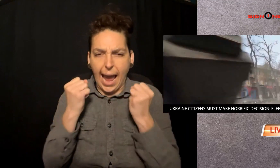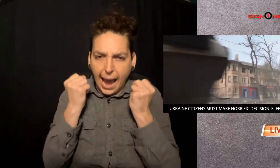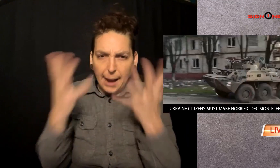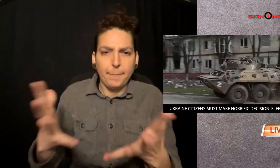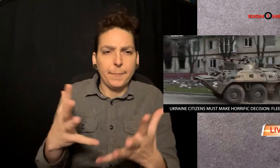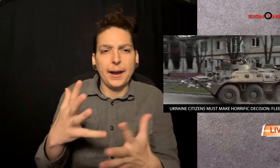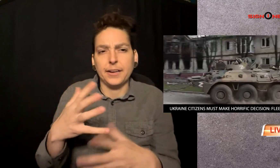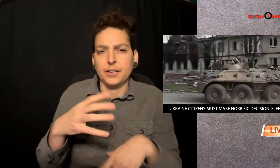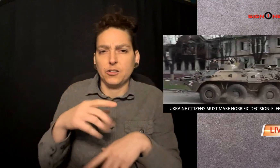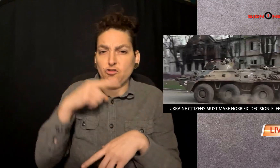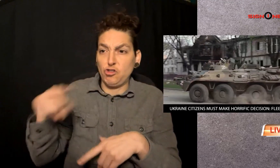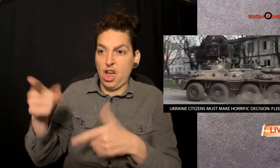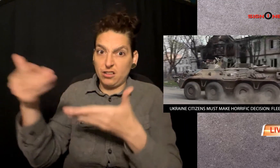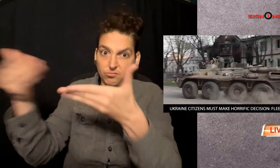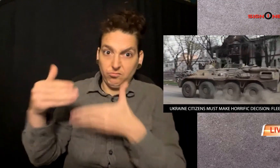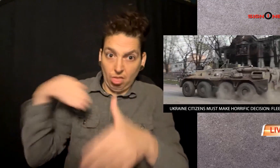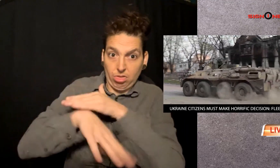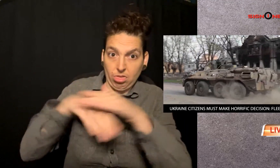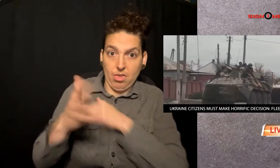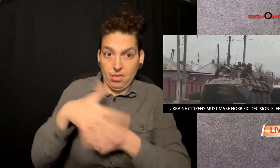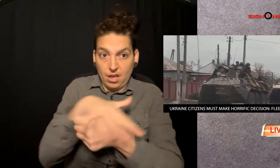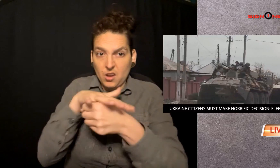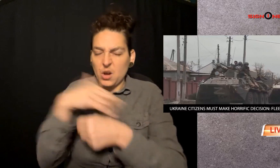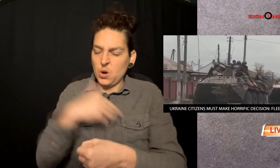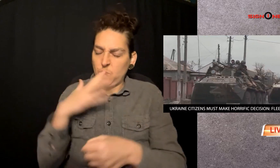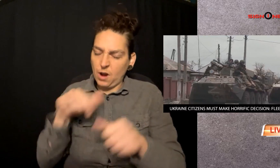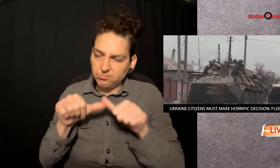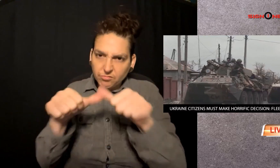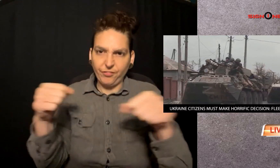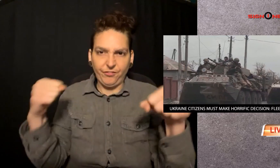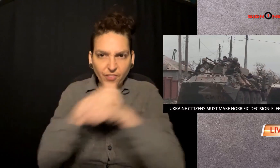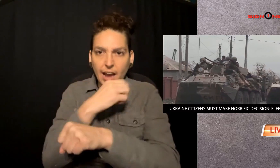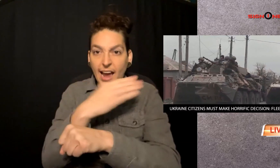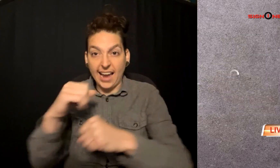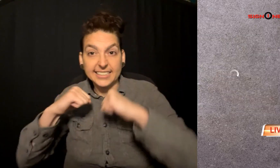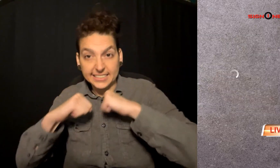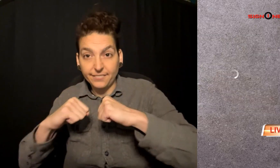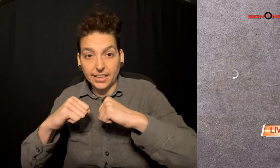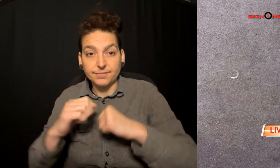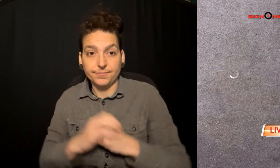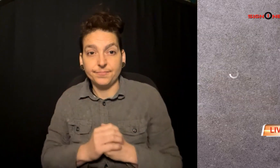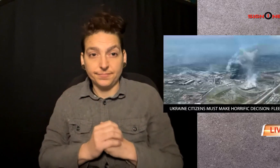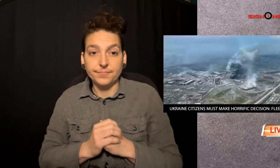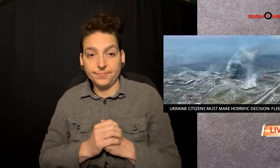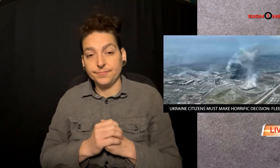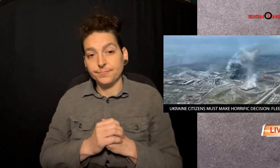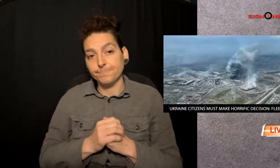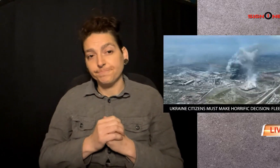defiantly said, quote, no matter how many Russians they bring into the area, we will keep on fighting and defending.